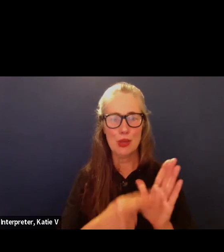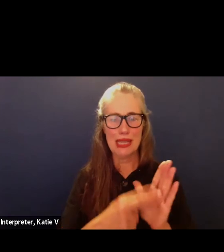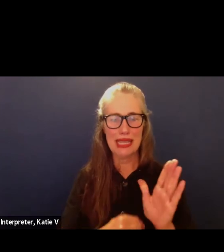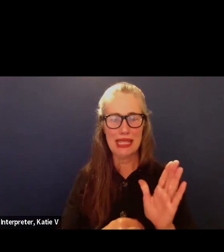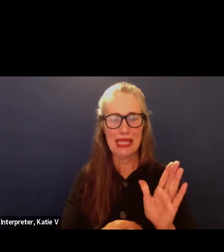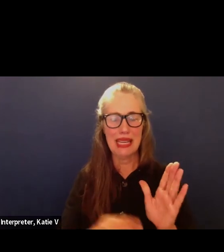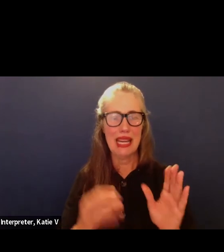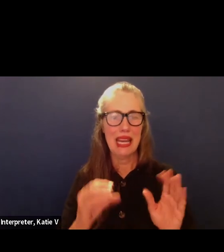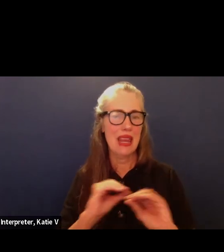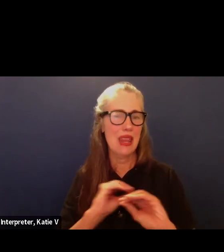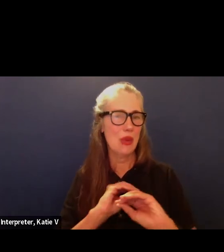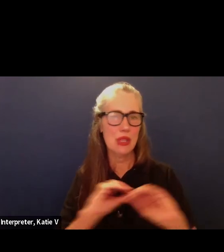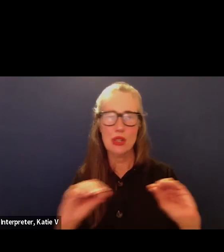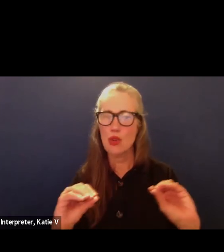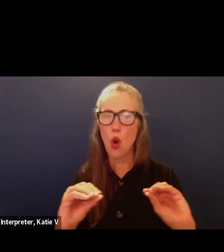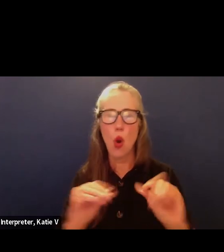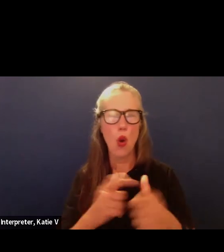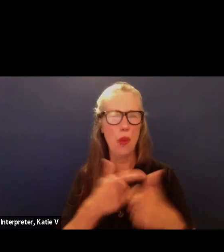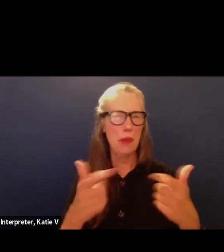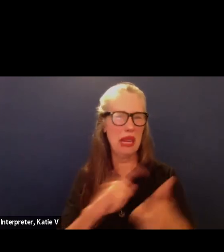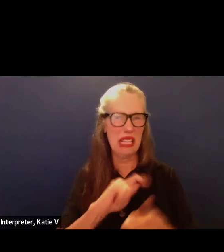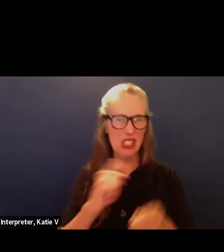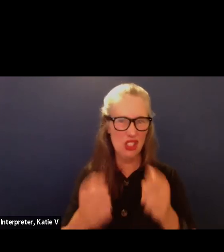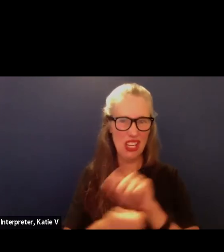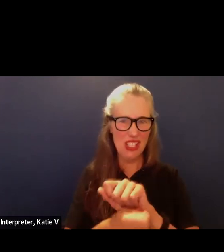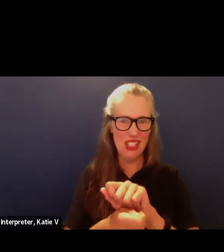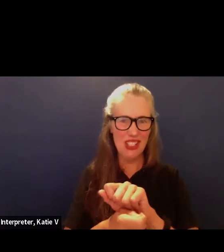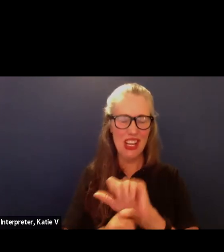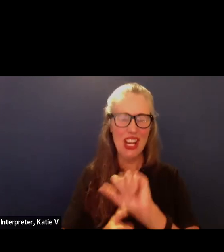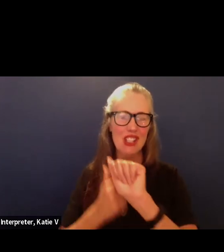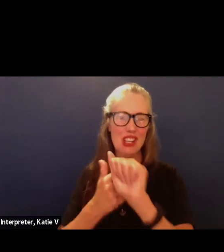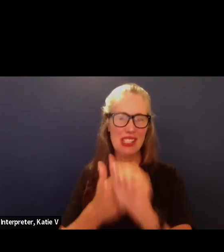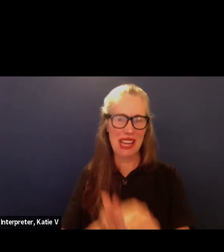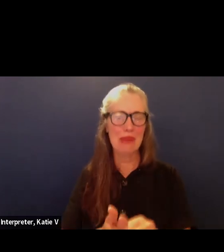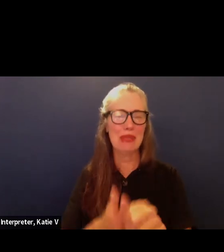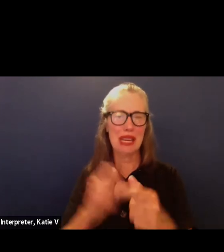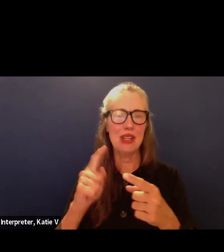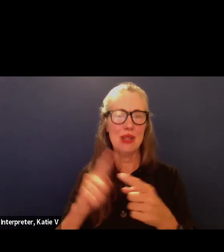wasn't any major changes. It's just updated it to the board policy and law.